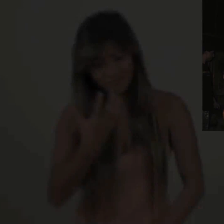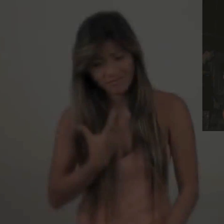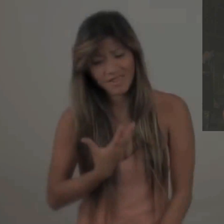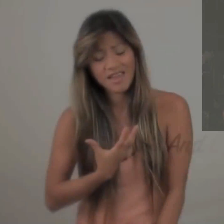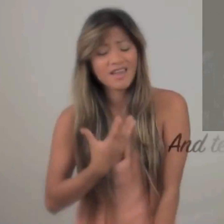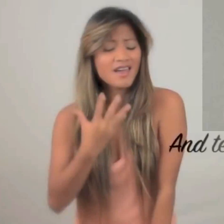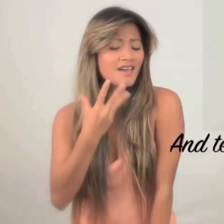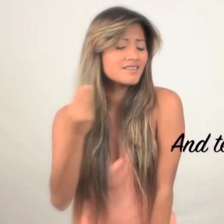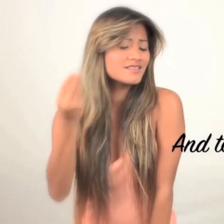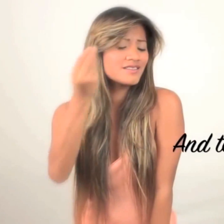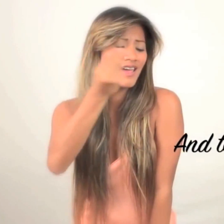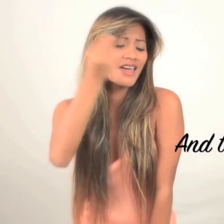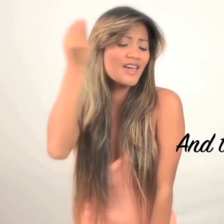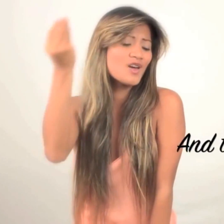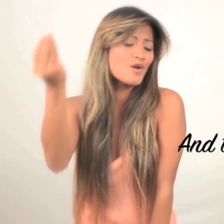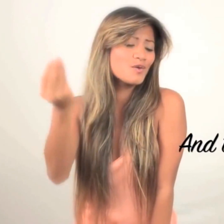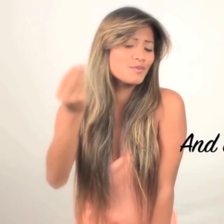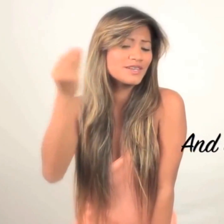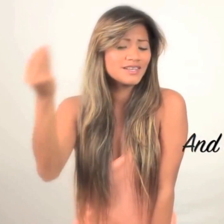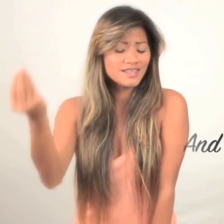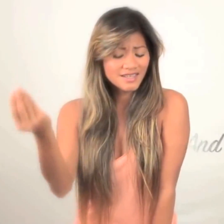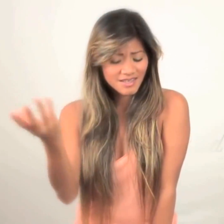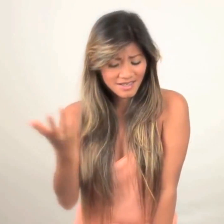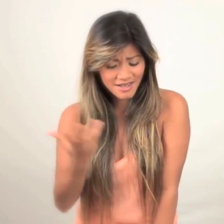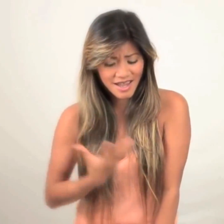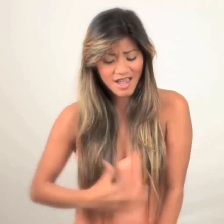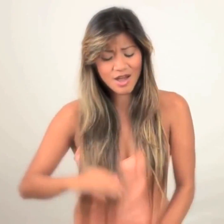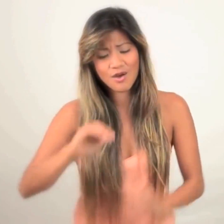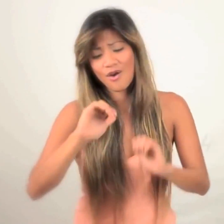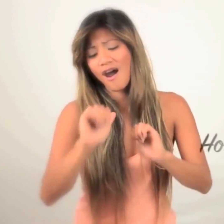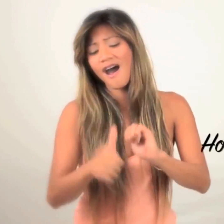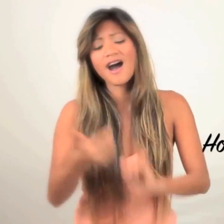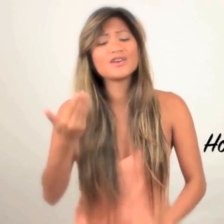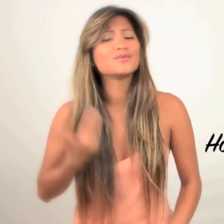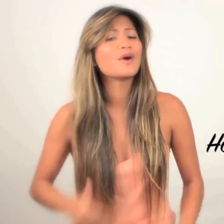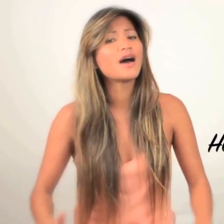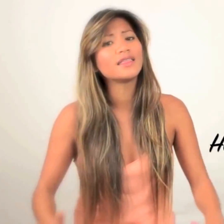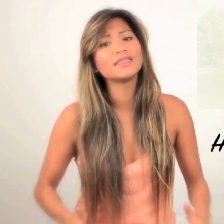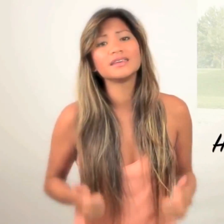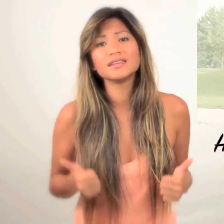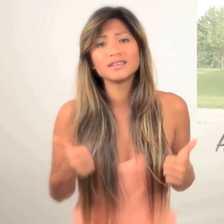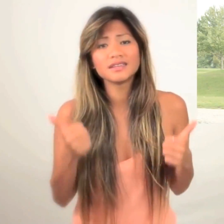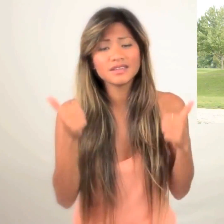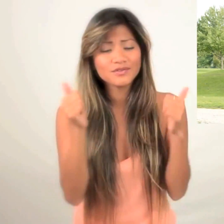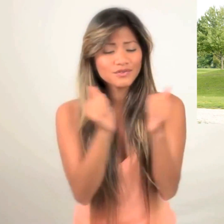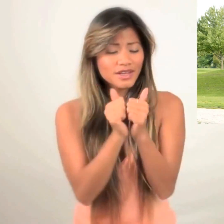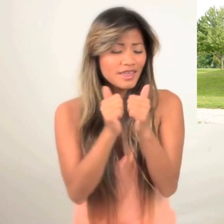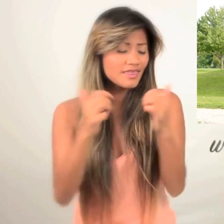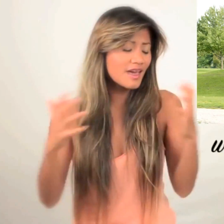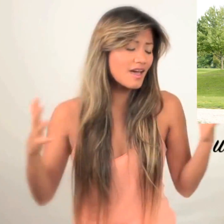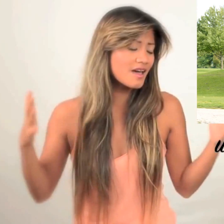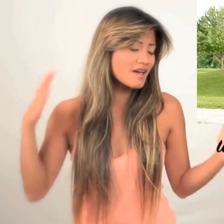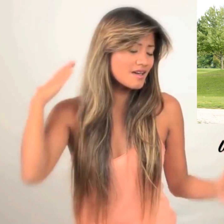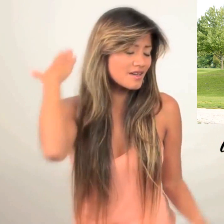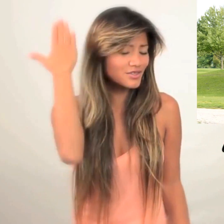And tell me now How do I live without